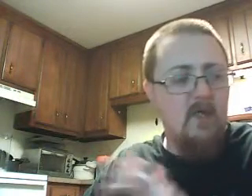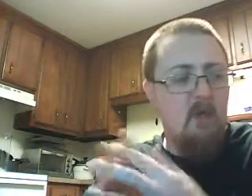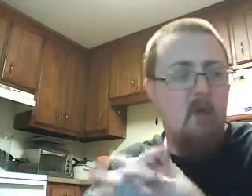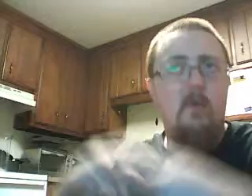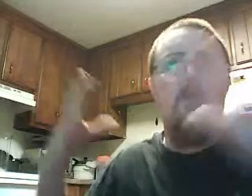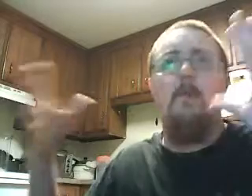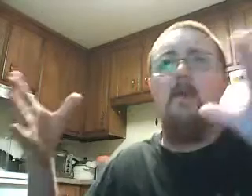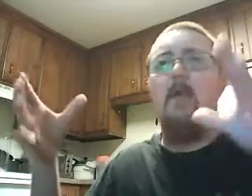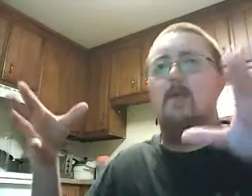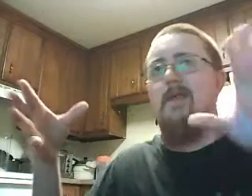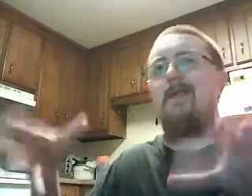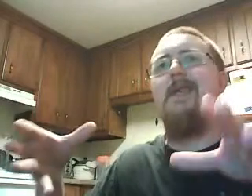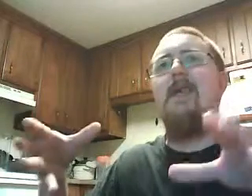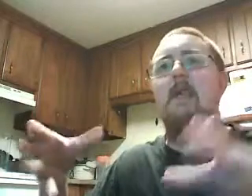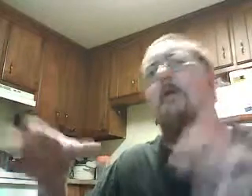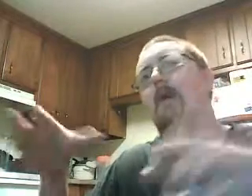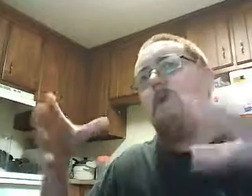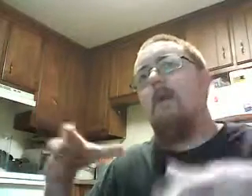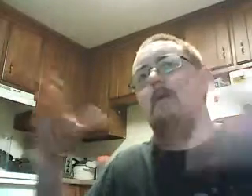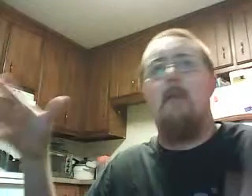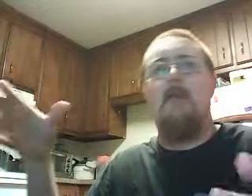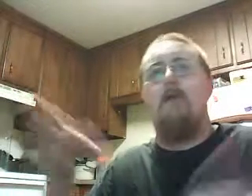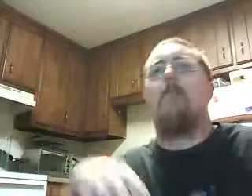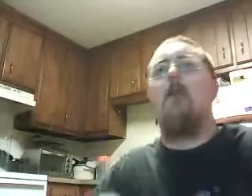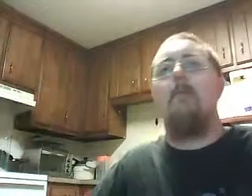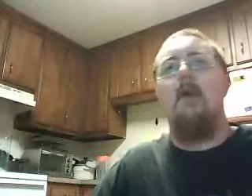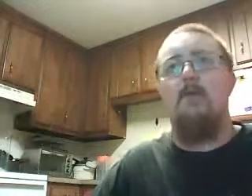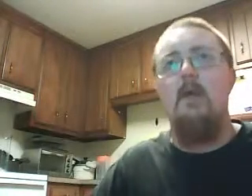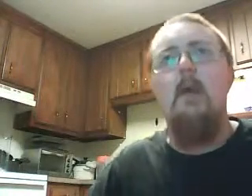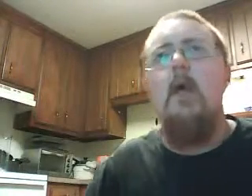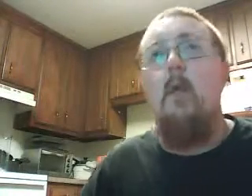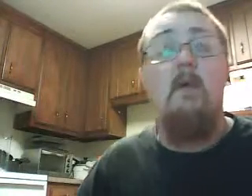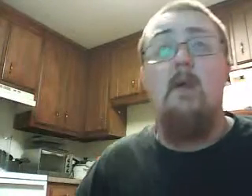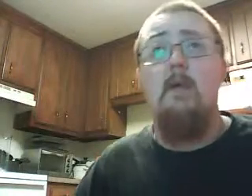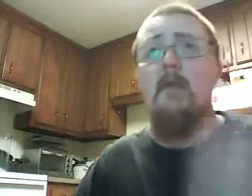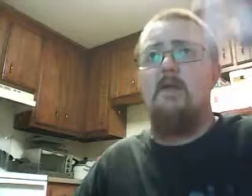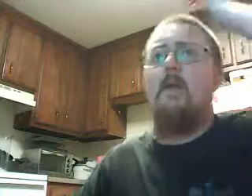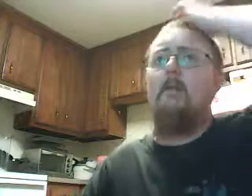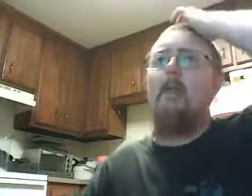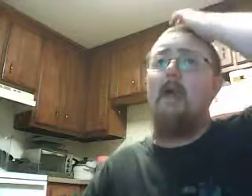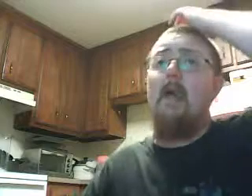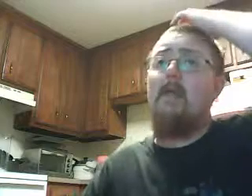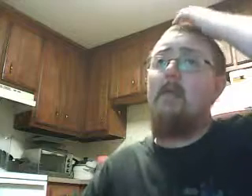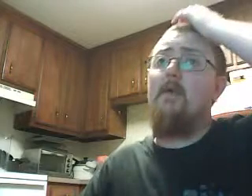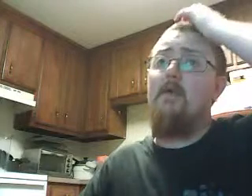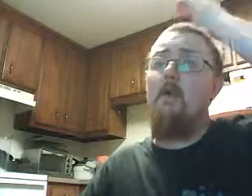So what I want to talk about today was Listia and I'll think about other topics that I can bring up possibly while I'm talking about this and maybe I can add something else to it. But